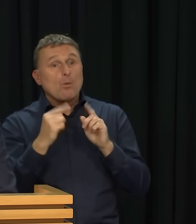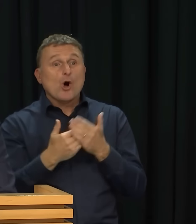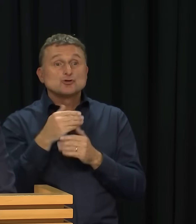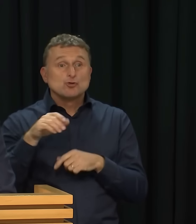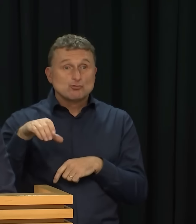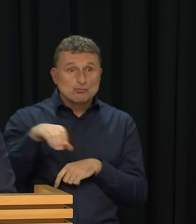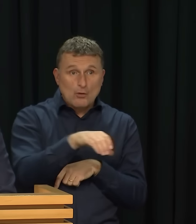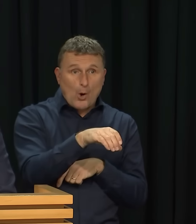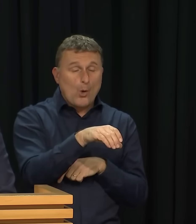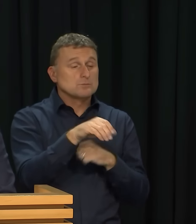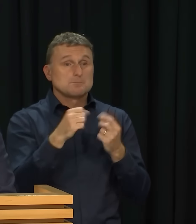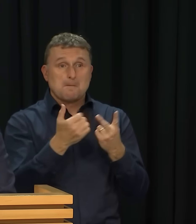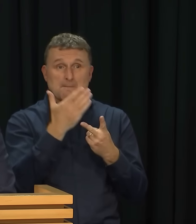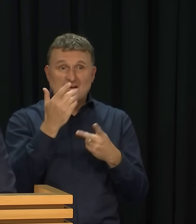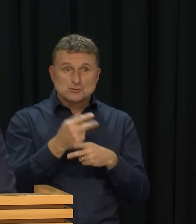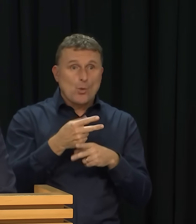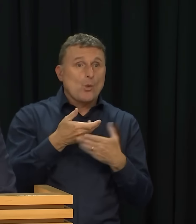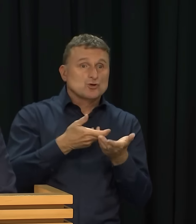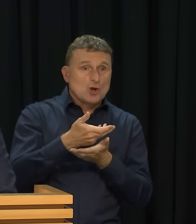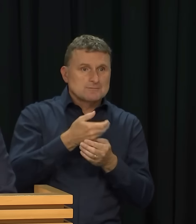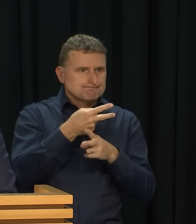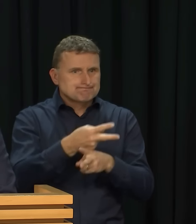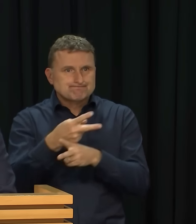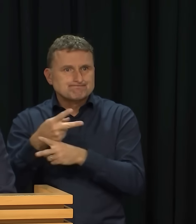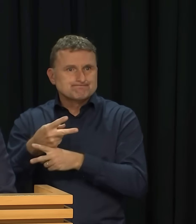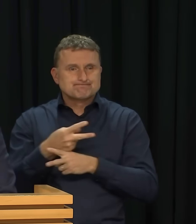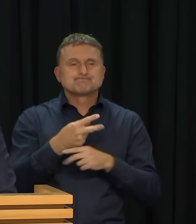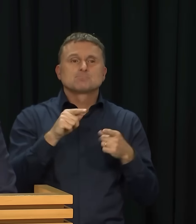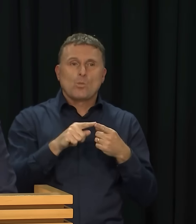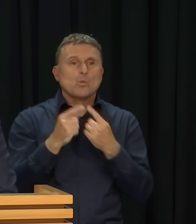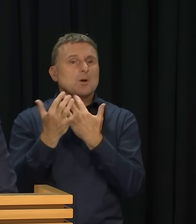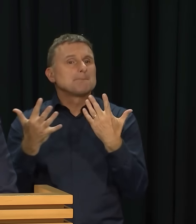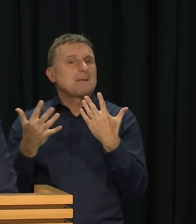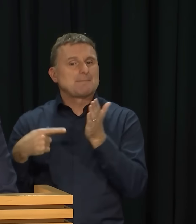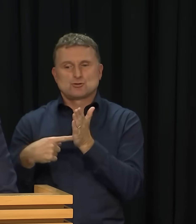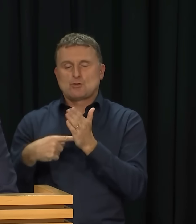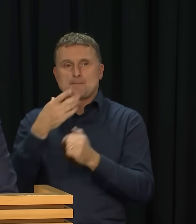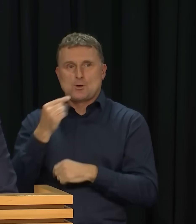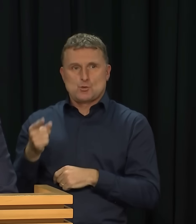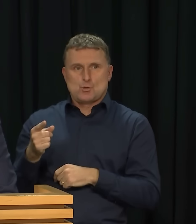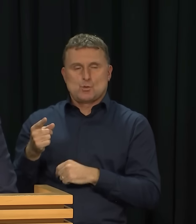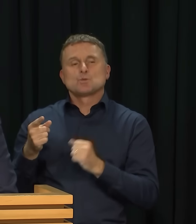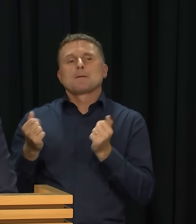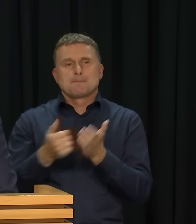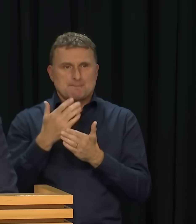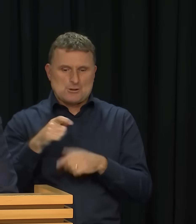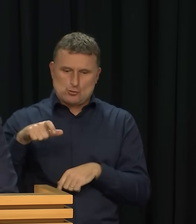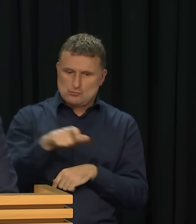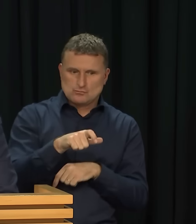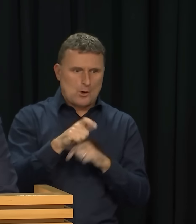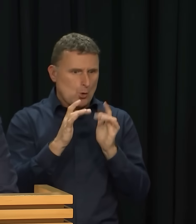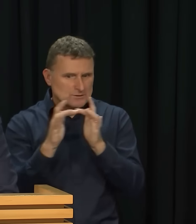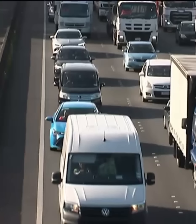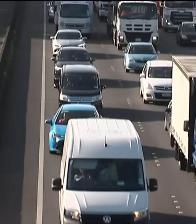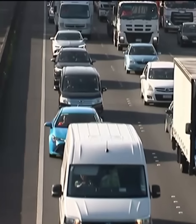maintaining services and targeted investment in public transport, while also ensuring our roading network is maintained to a high and